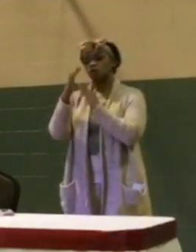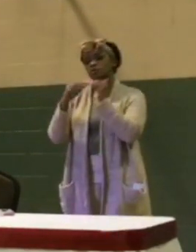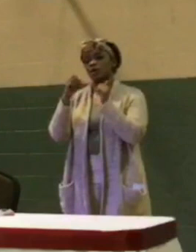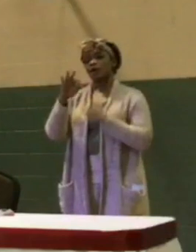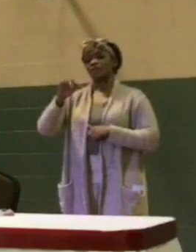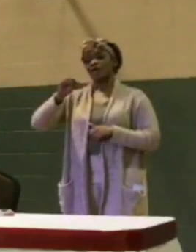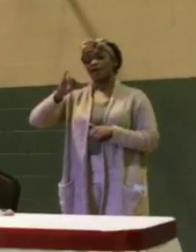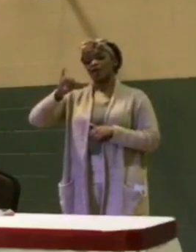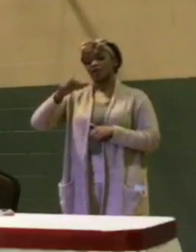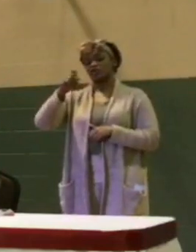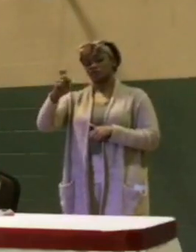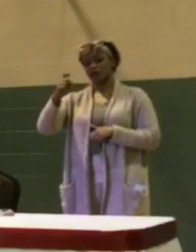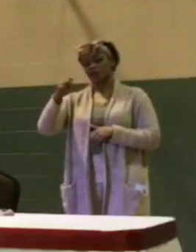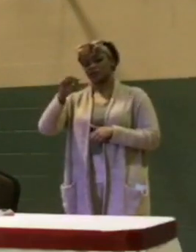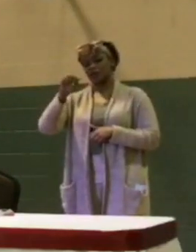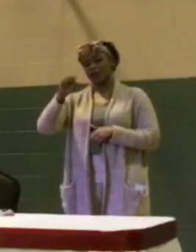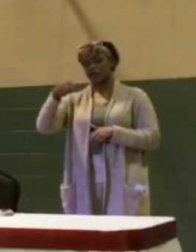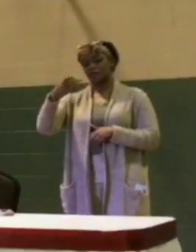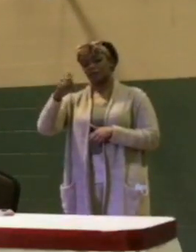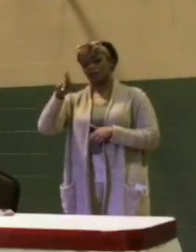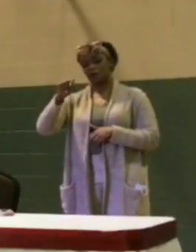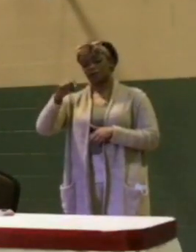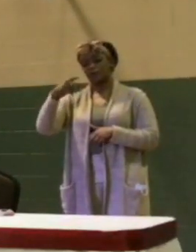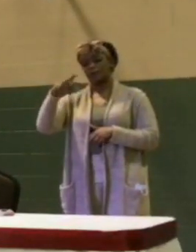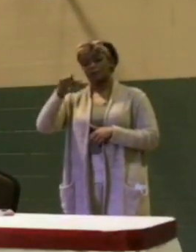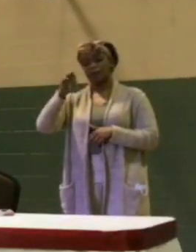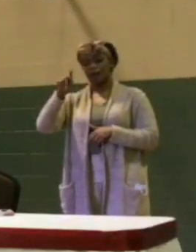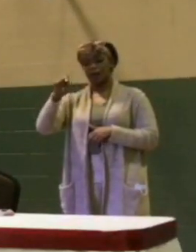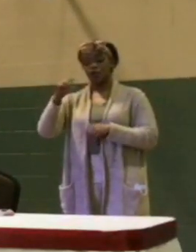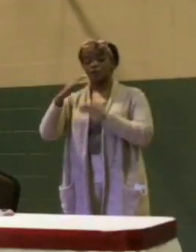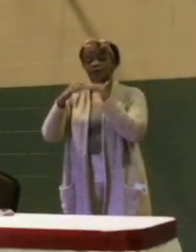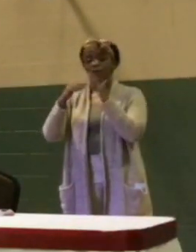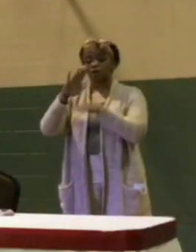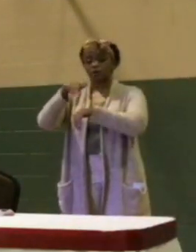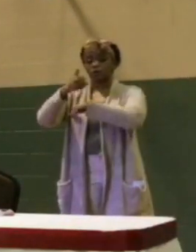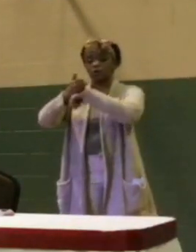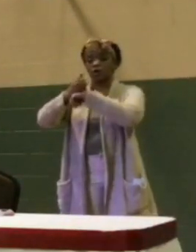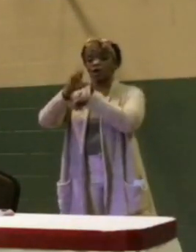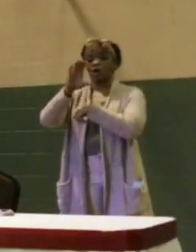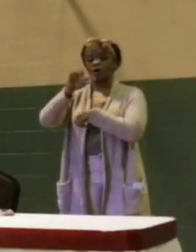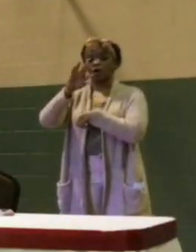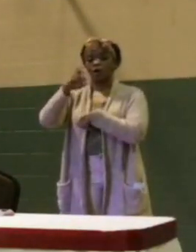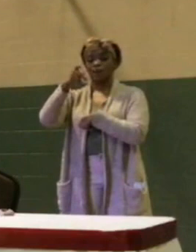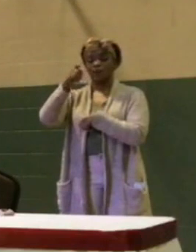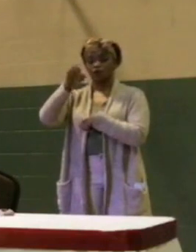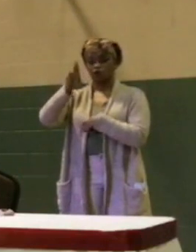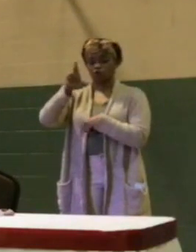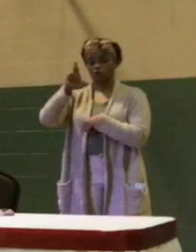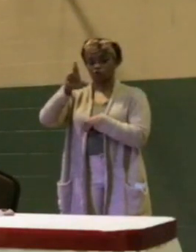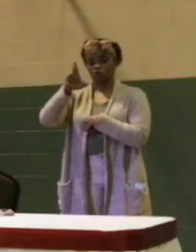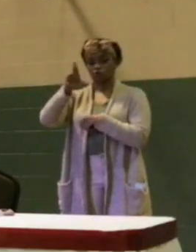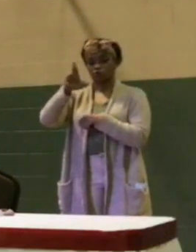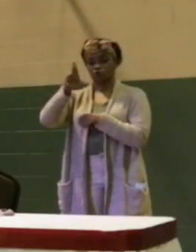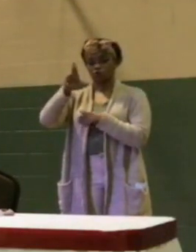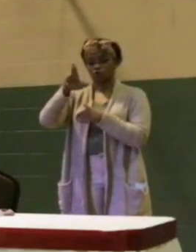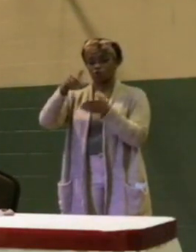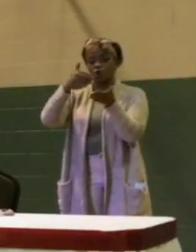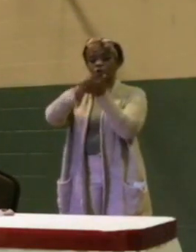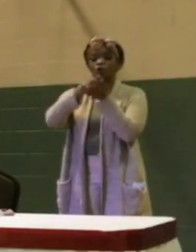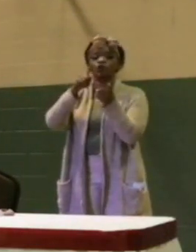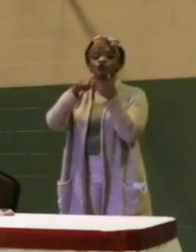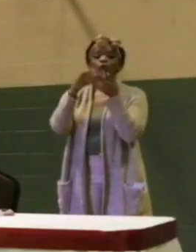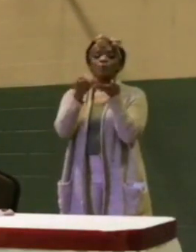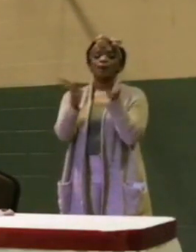Plant to be built at the northeast point of Carpenter Road and in near proximity to public housing.